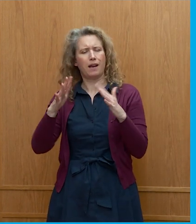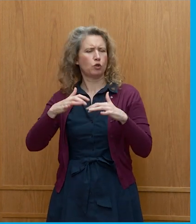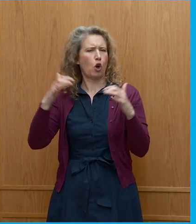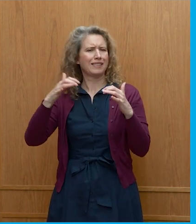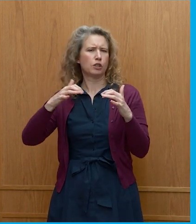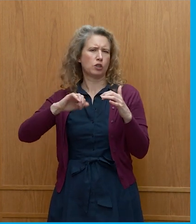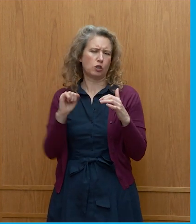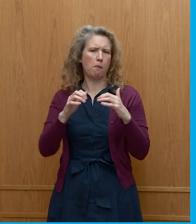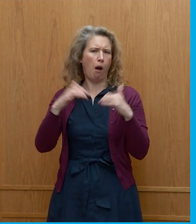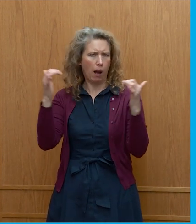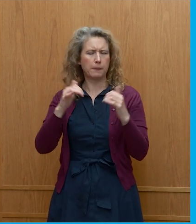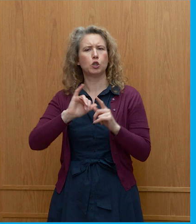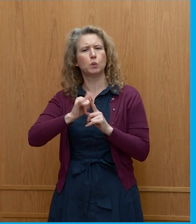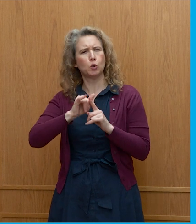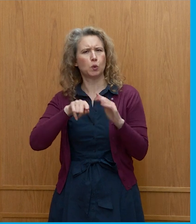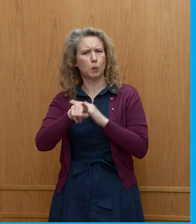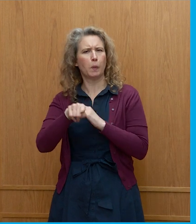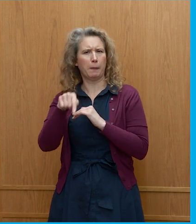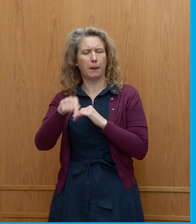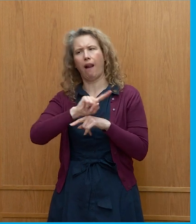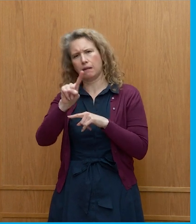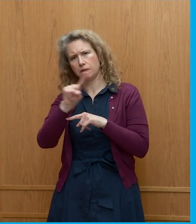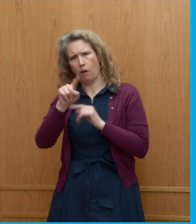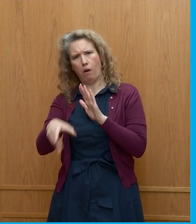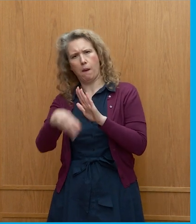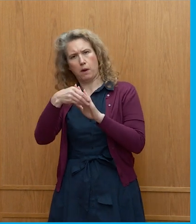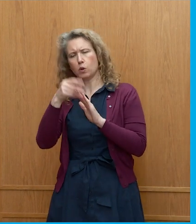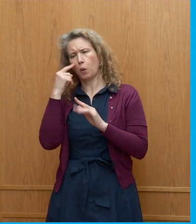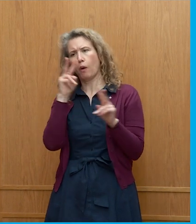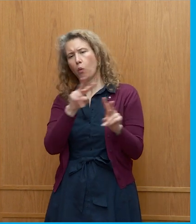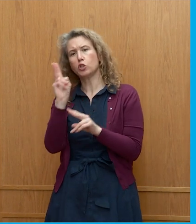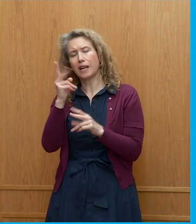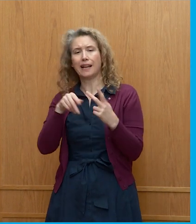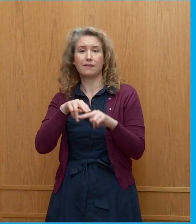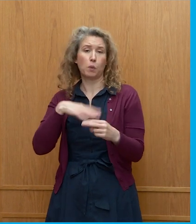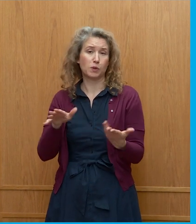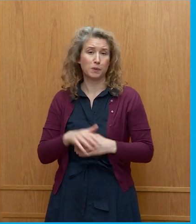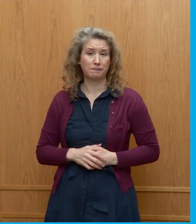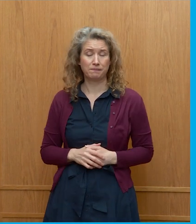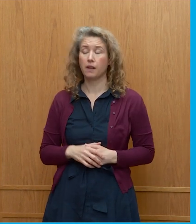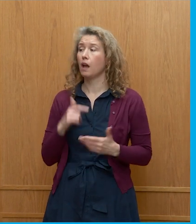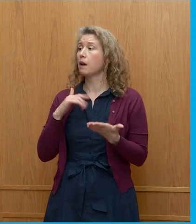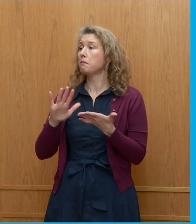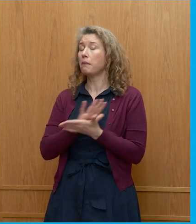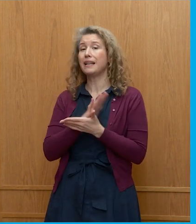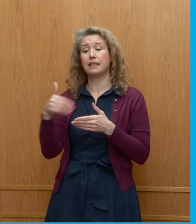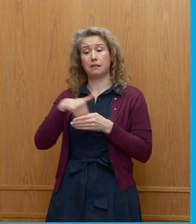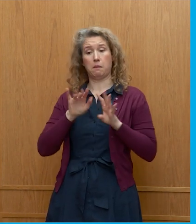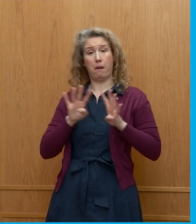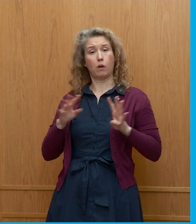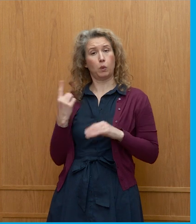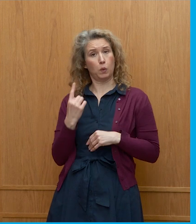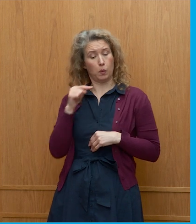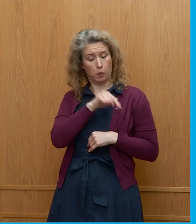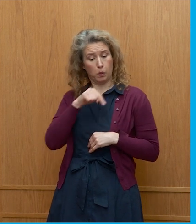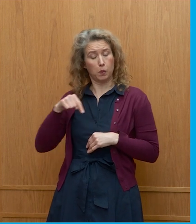channel at a later date, if you want to have a look. I'm very pleased to be joined on the